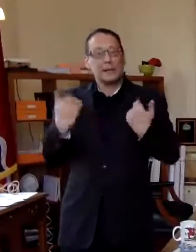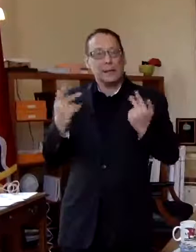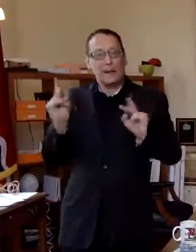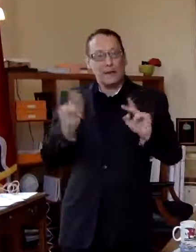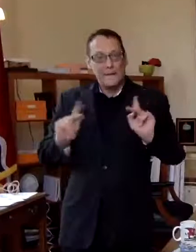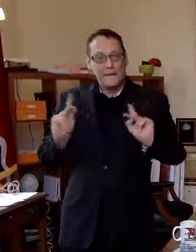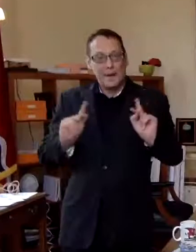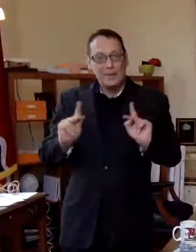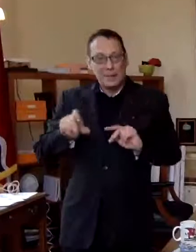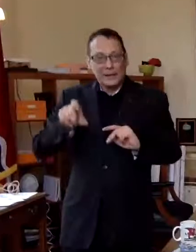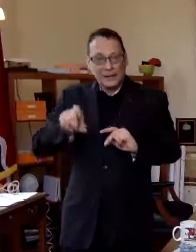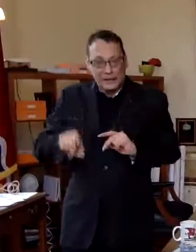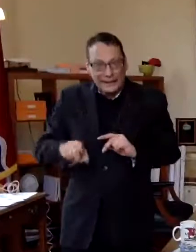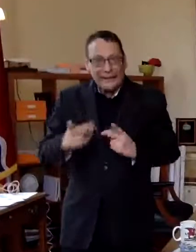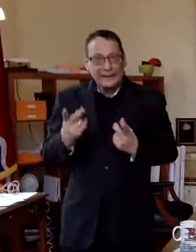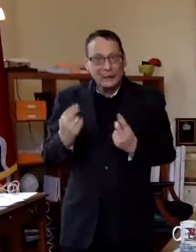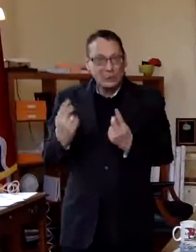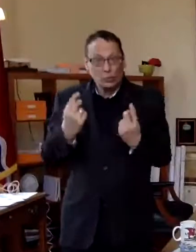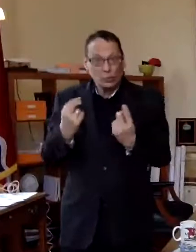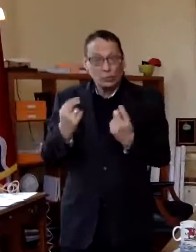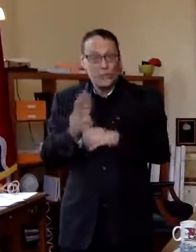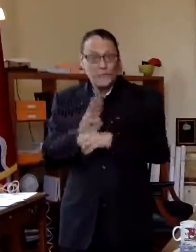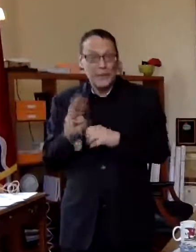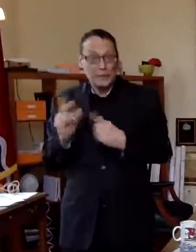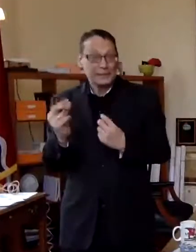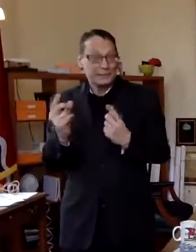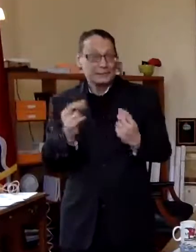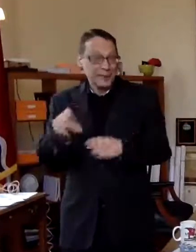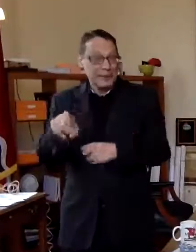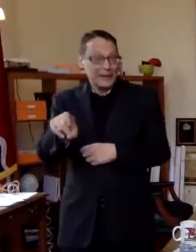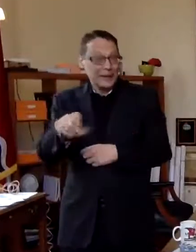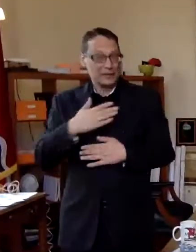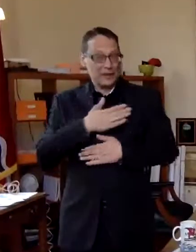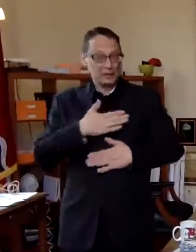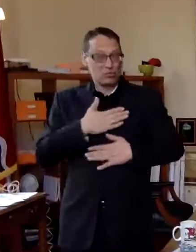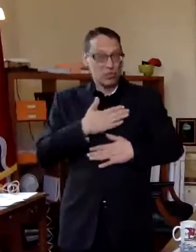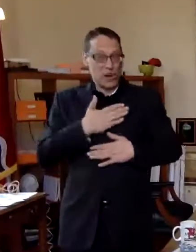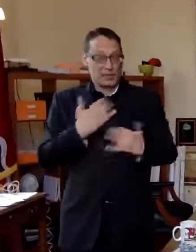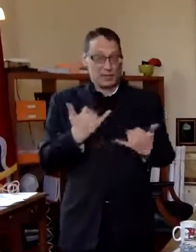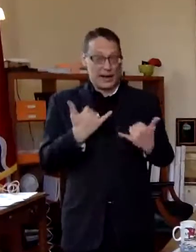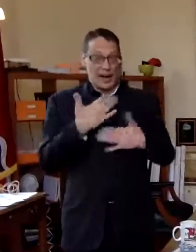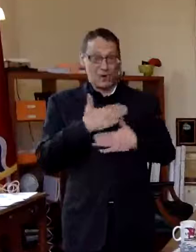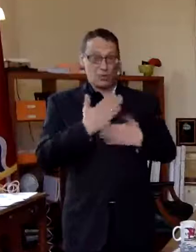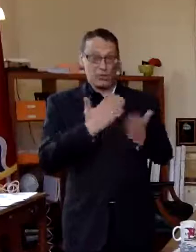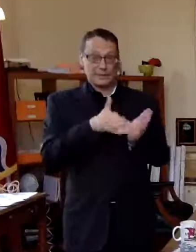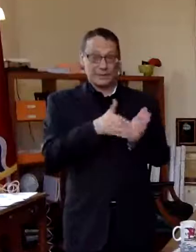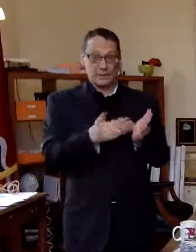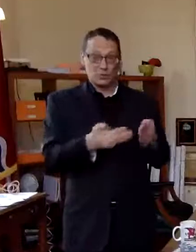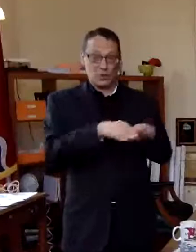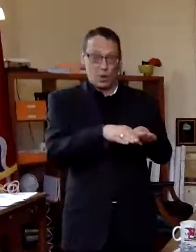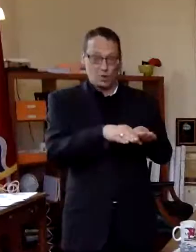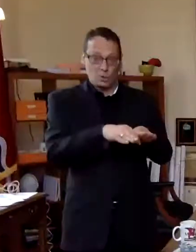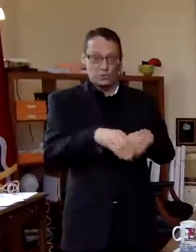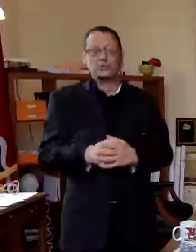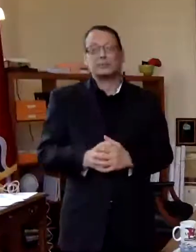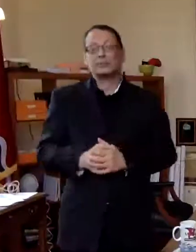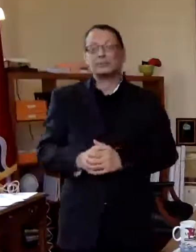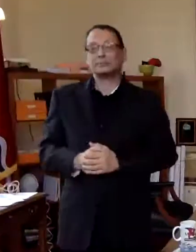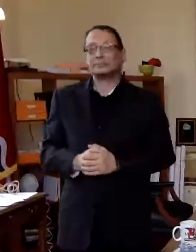need stuff to do so um you know our rec centers are closed right now so